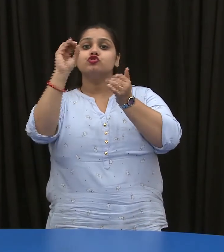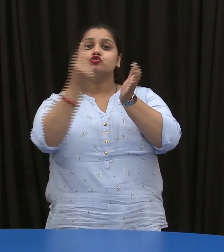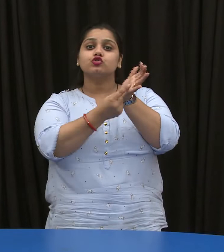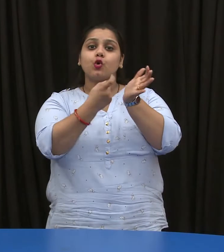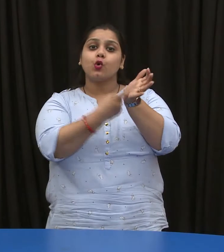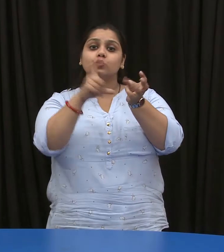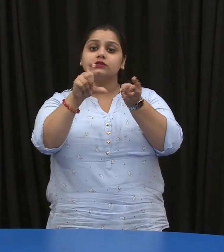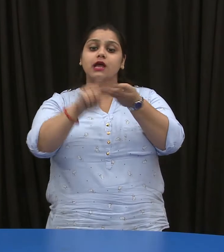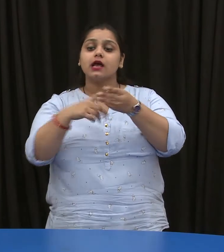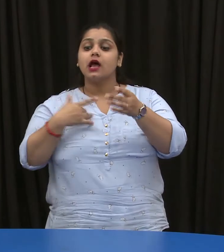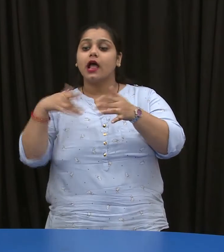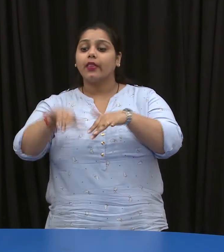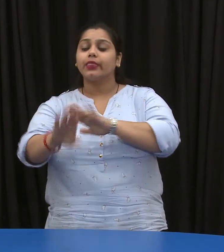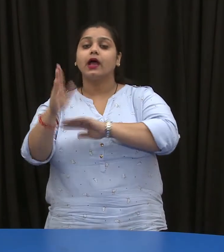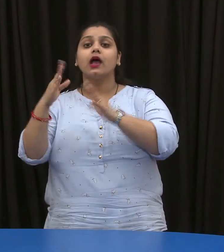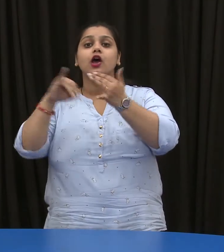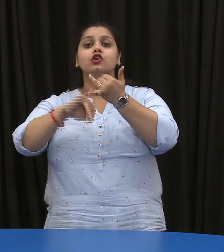software is to be installed.